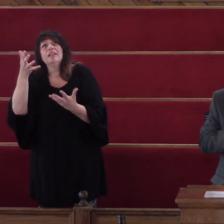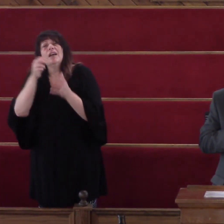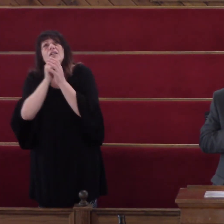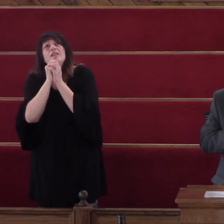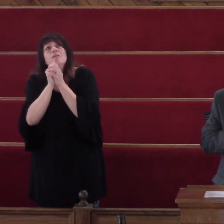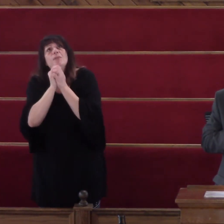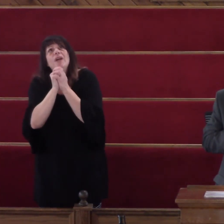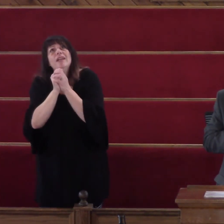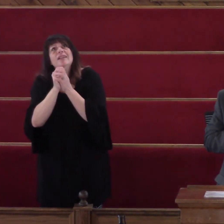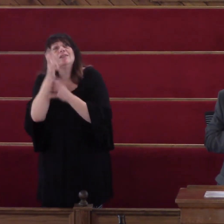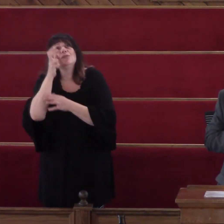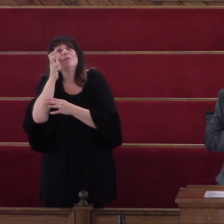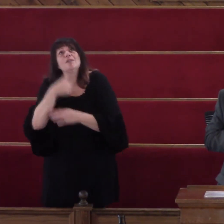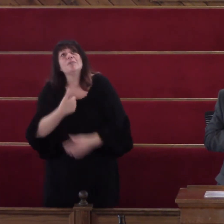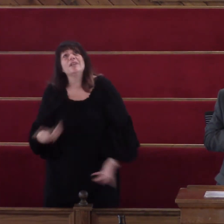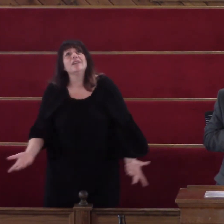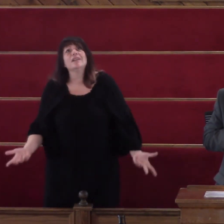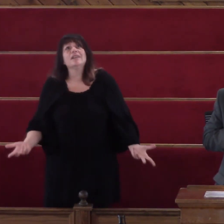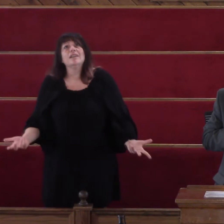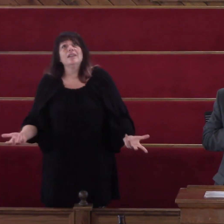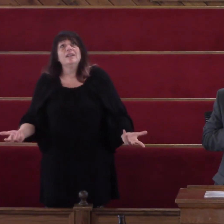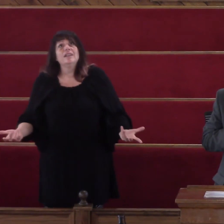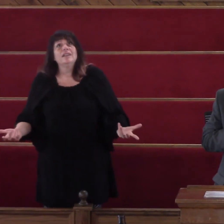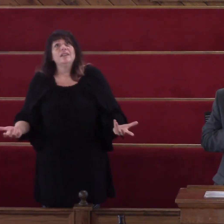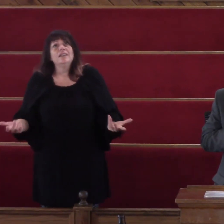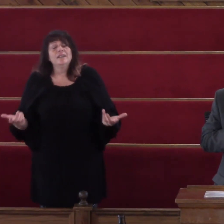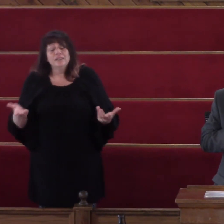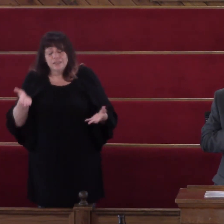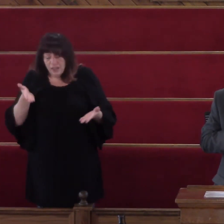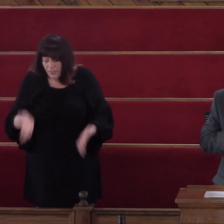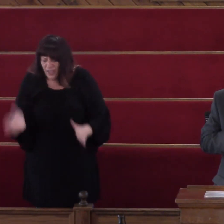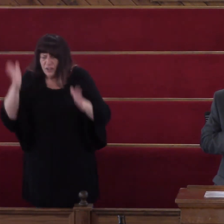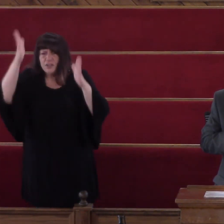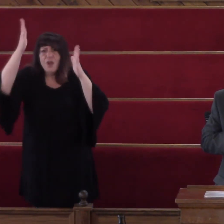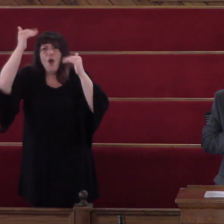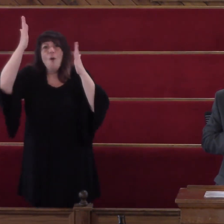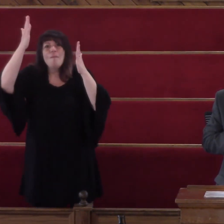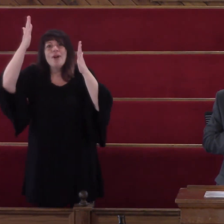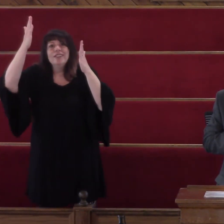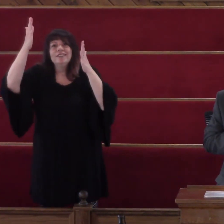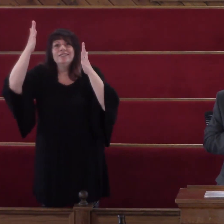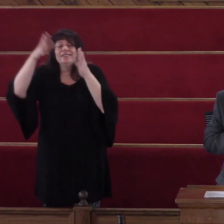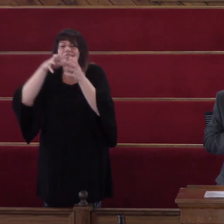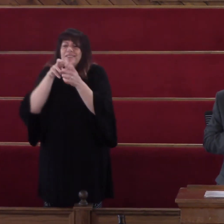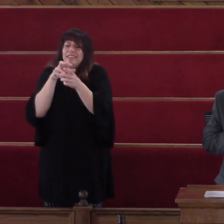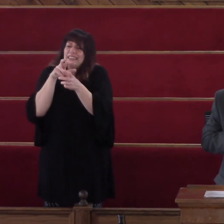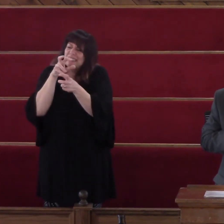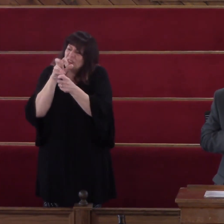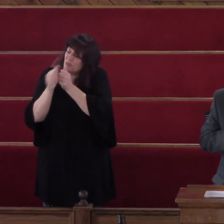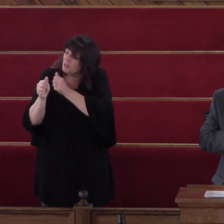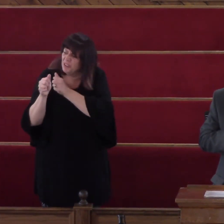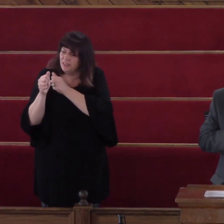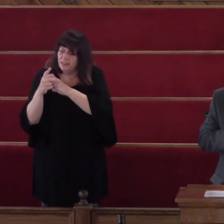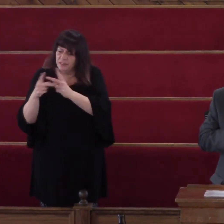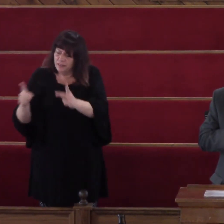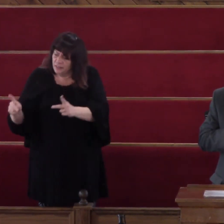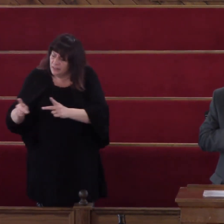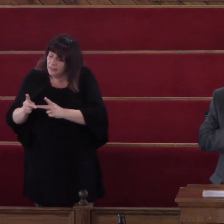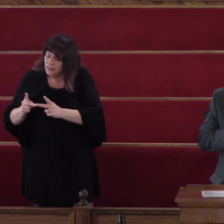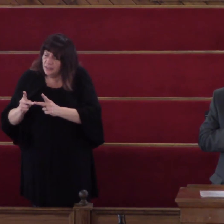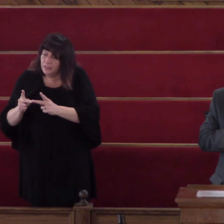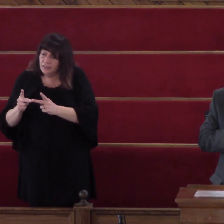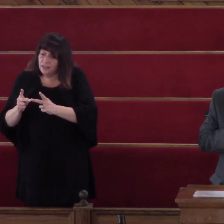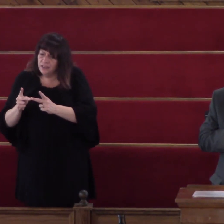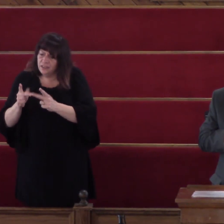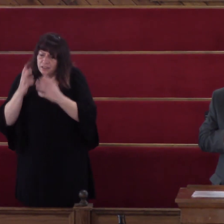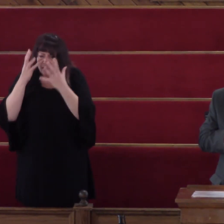desperate plea There is hope In that rugged place Where tears of